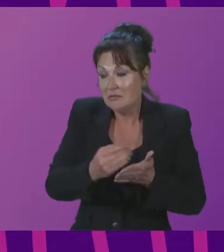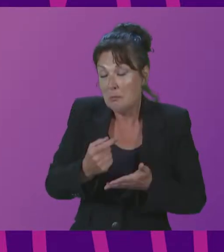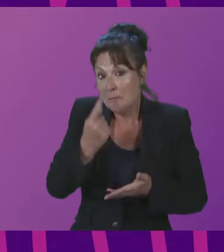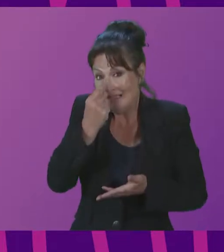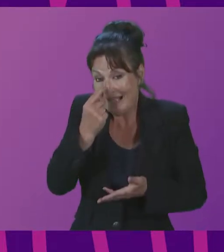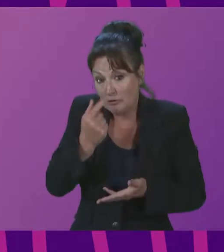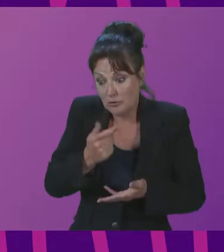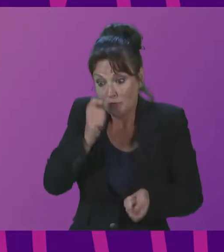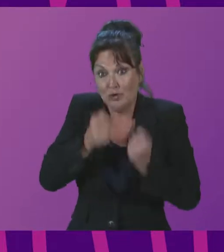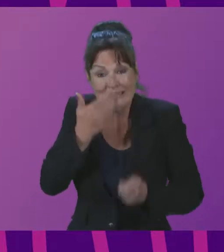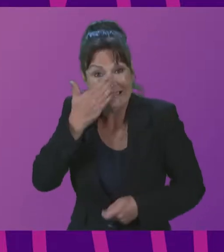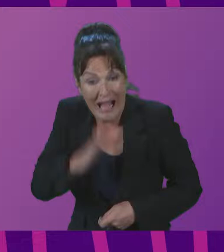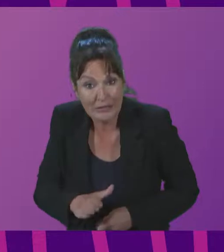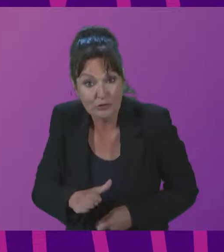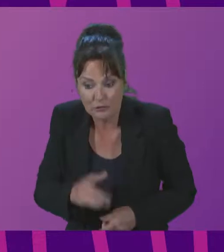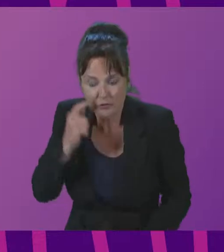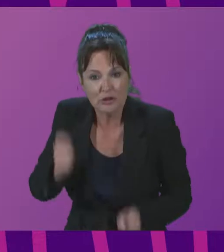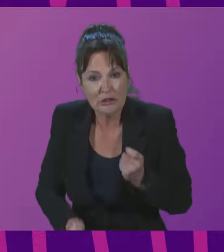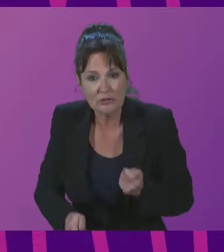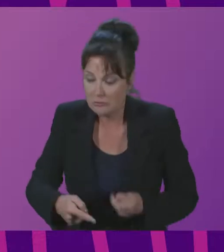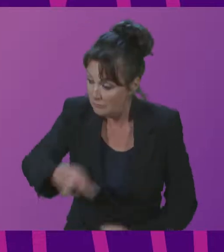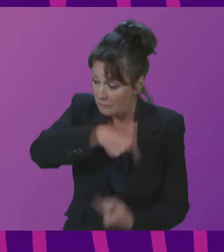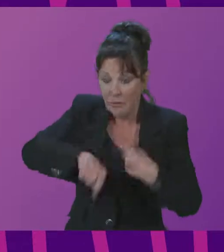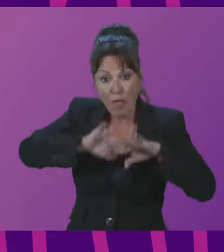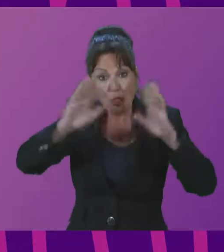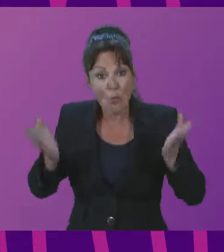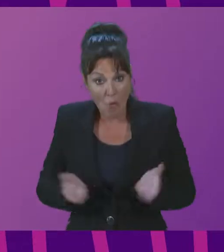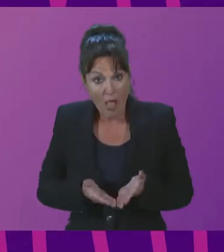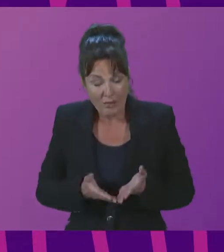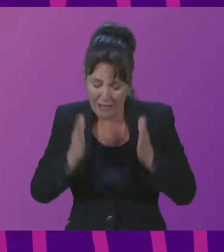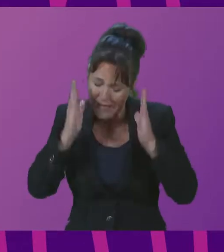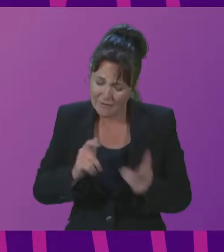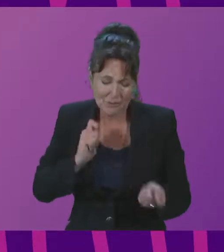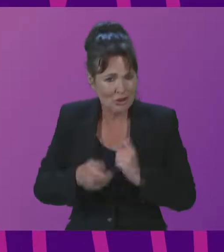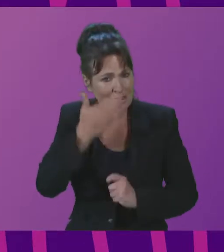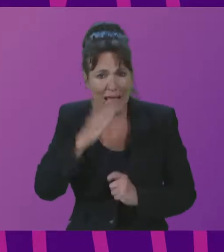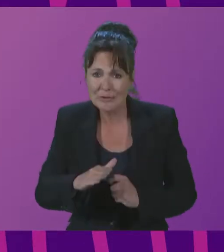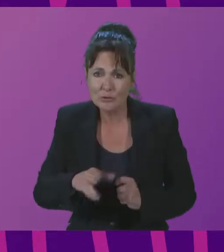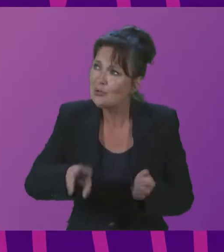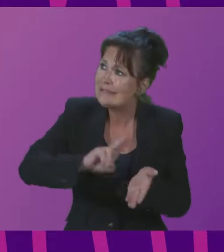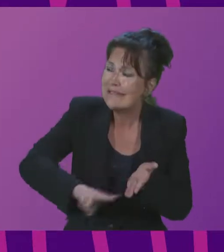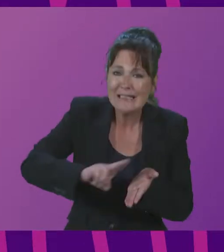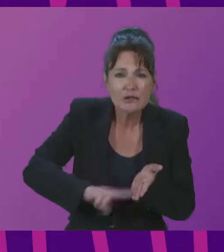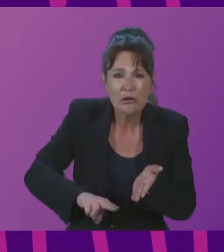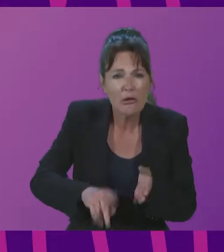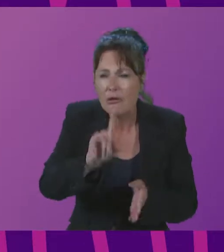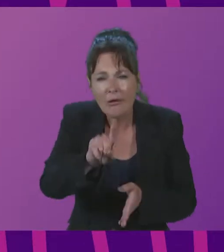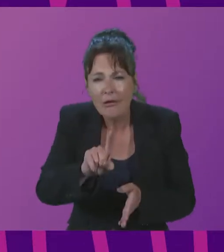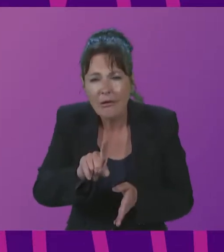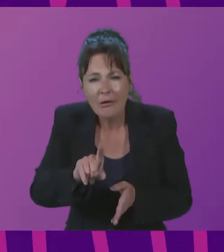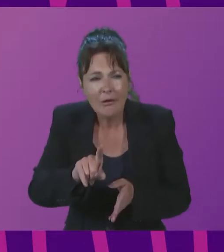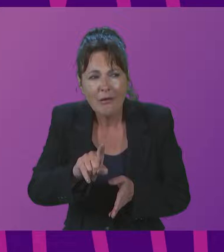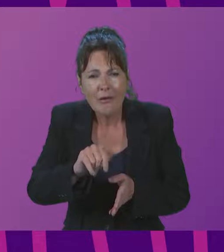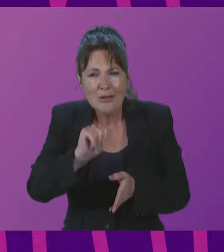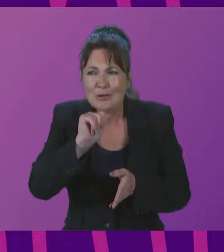relationship to nature as humanity, collectively, as well as individually. Nature, the earth, is not separate from people,